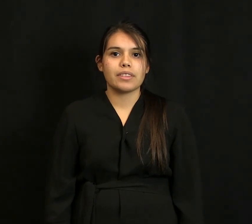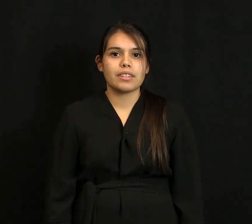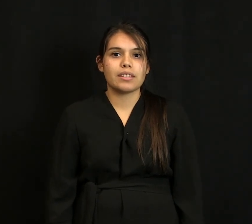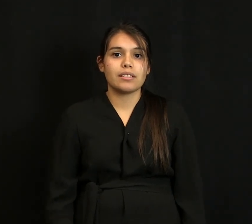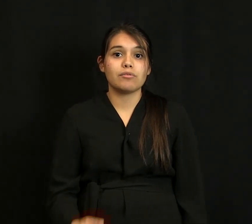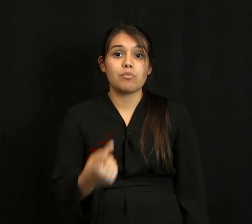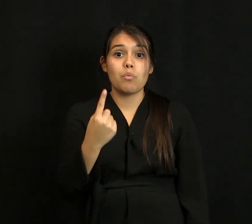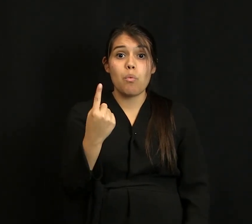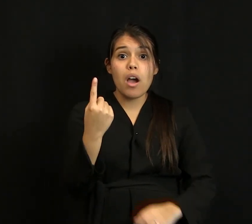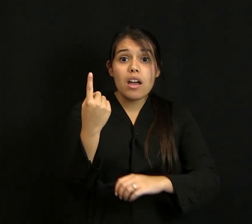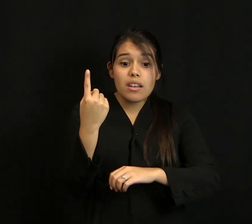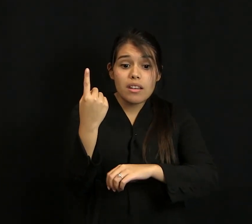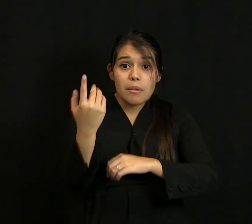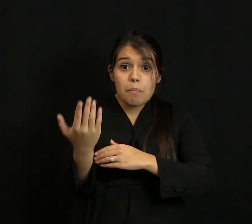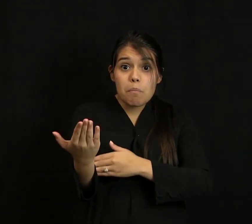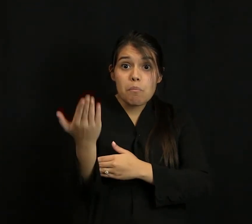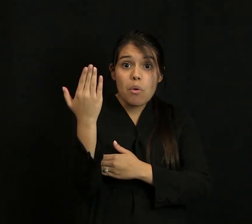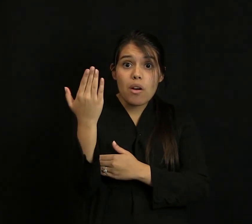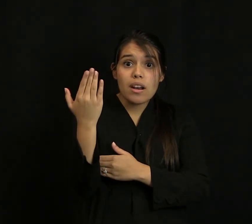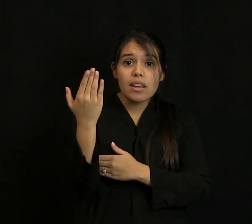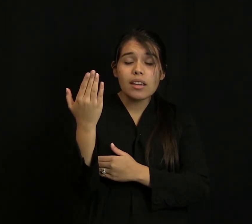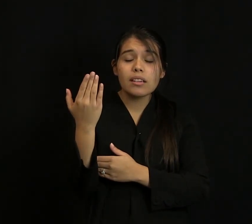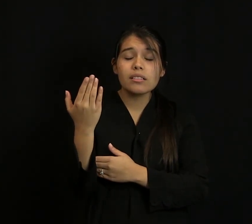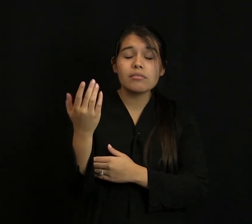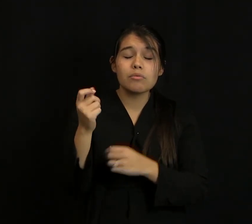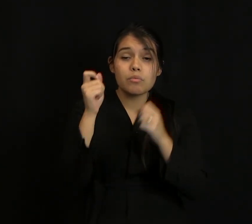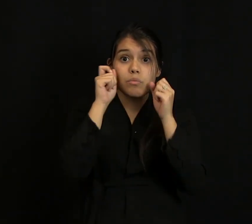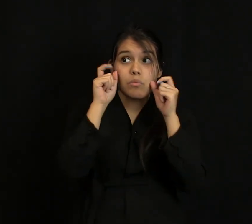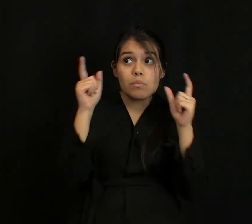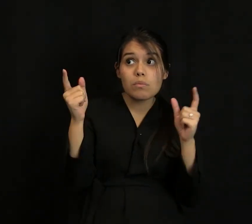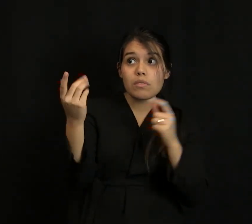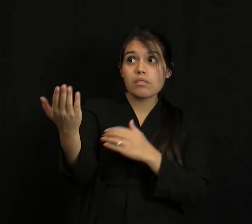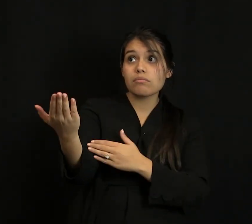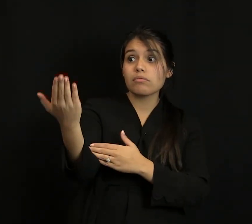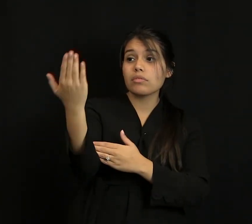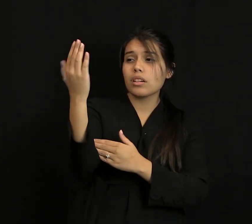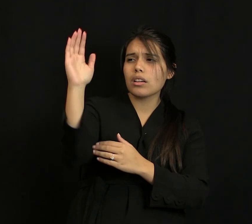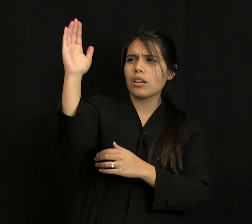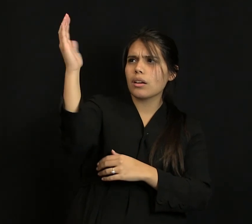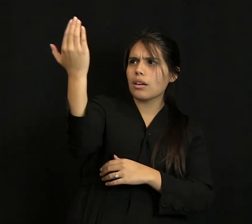Then, one fateful morning, I noticed some cracks in my shell. They were everywhere.